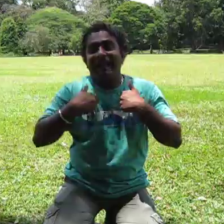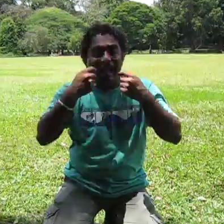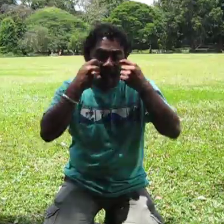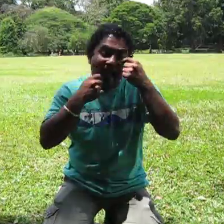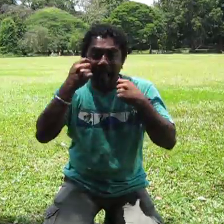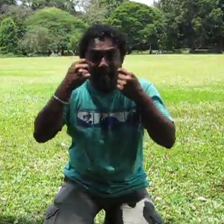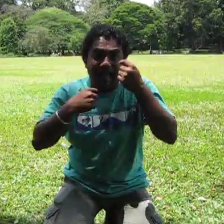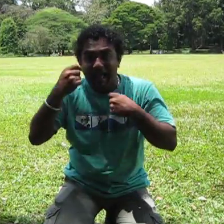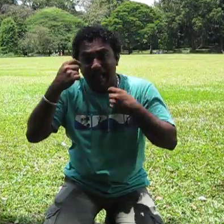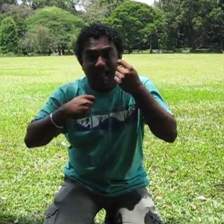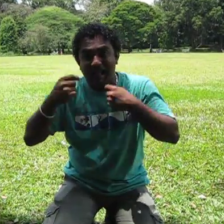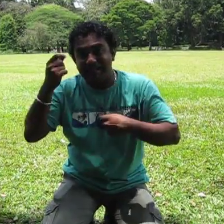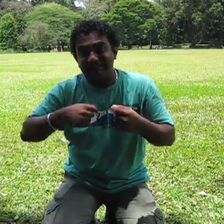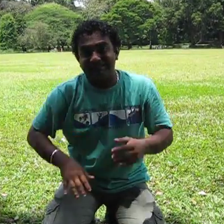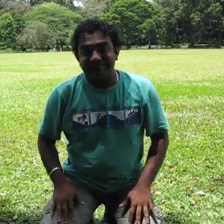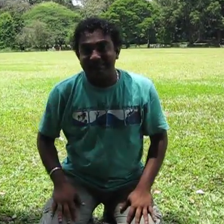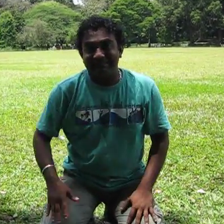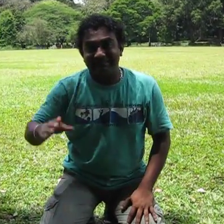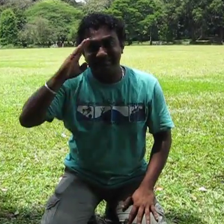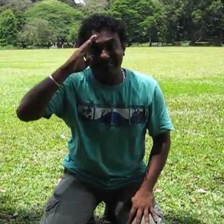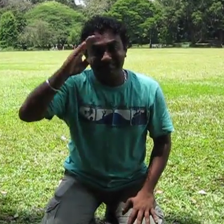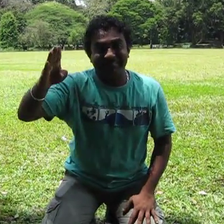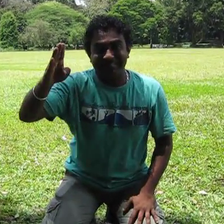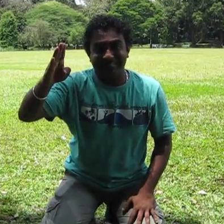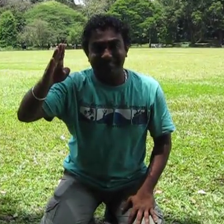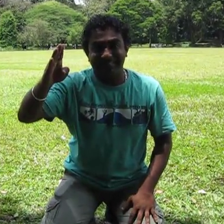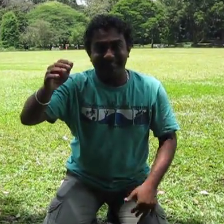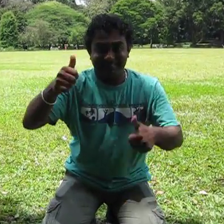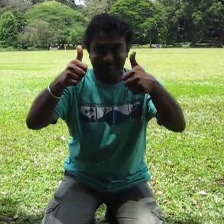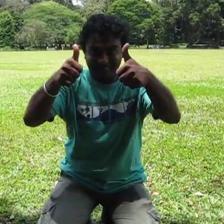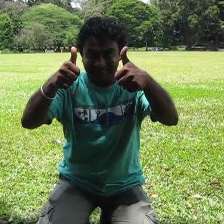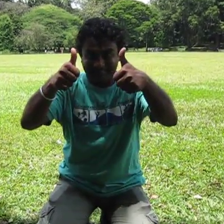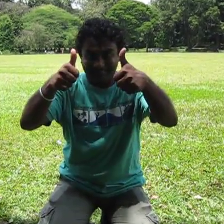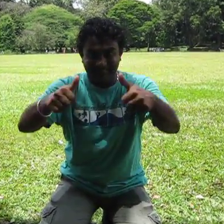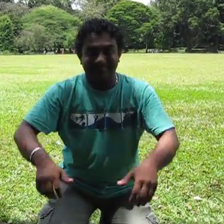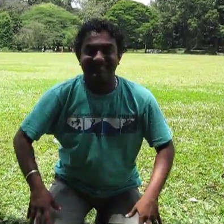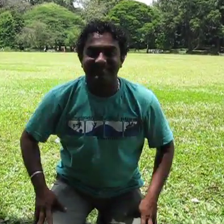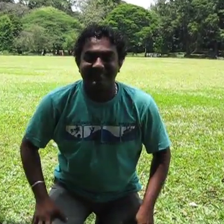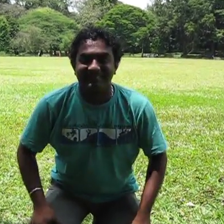I just like eat less money. I use going for a